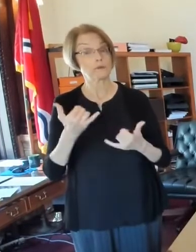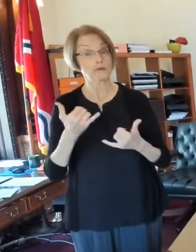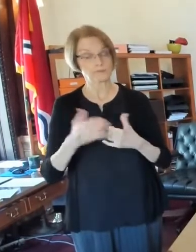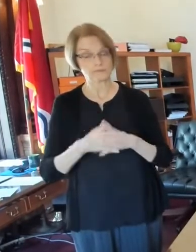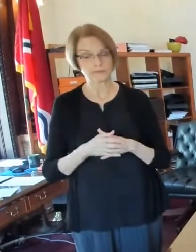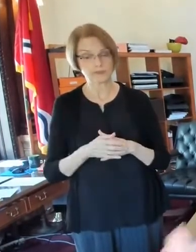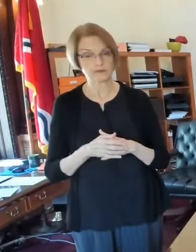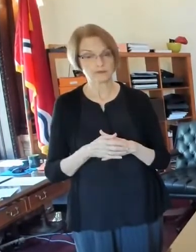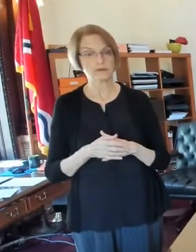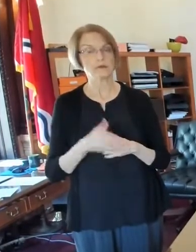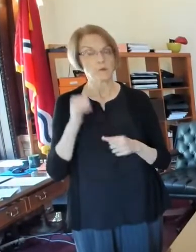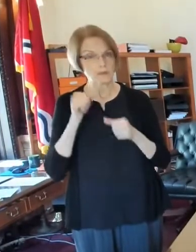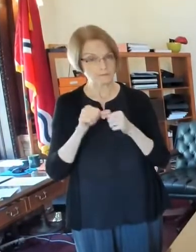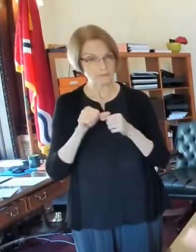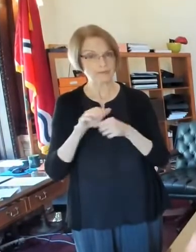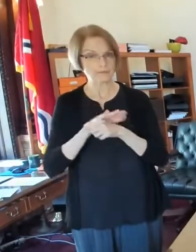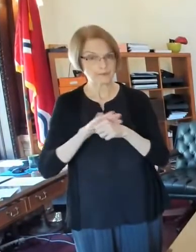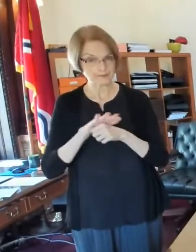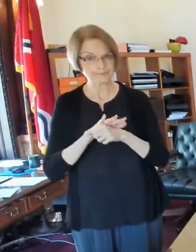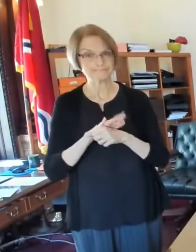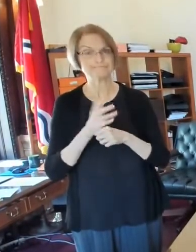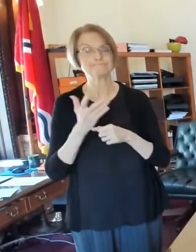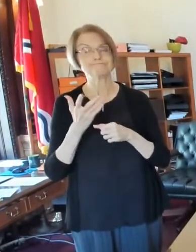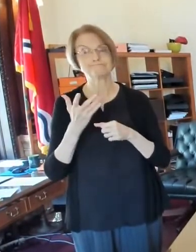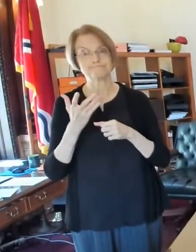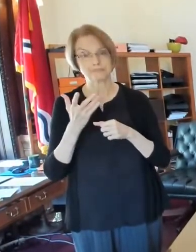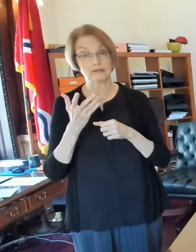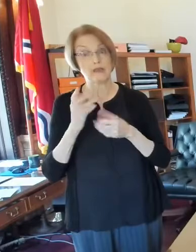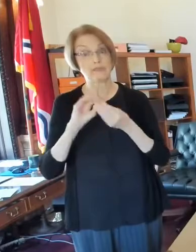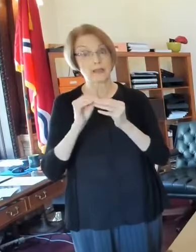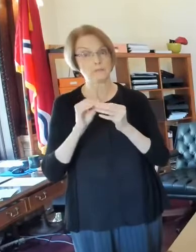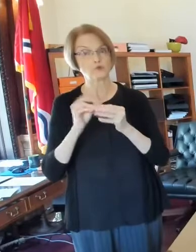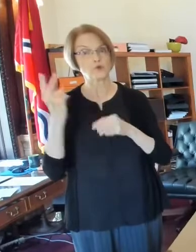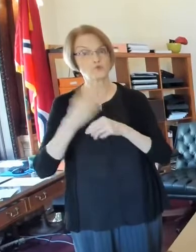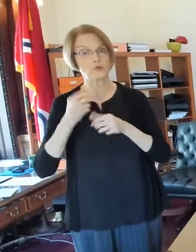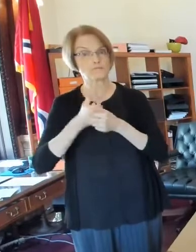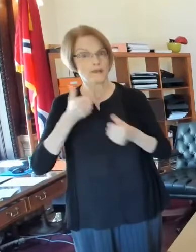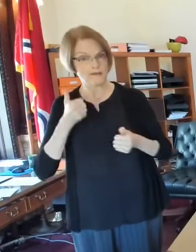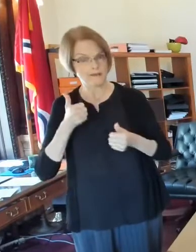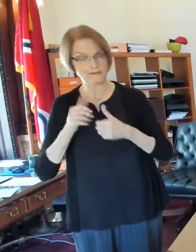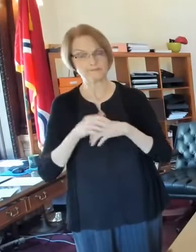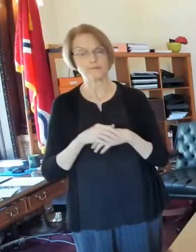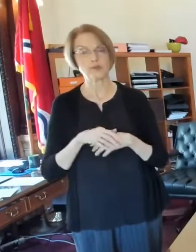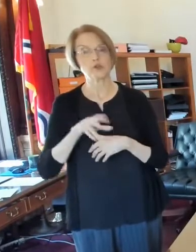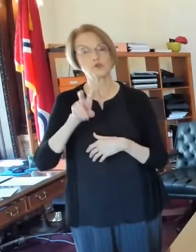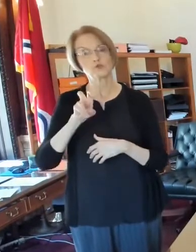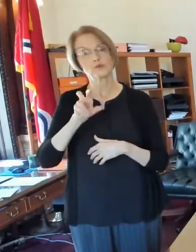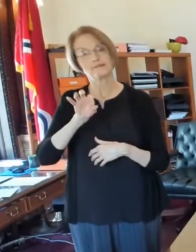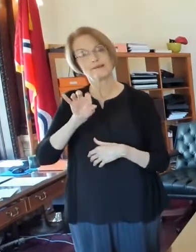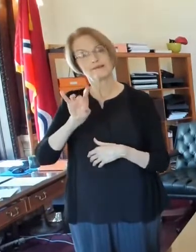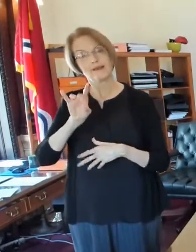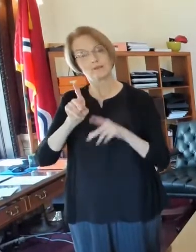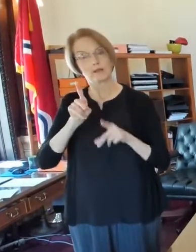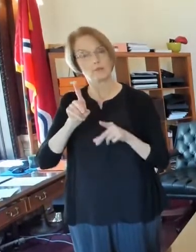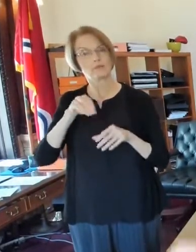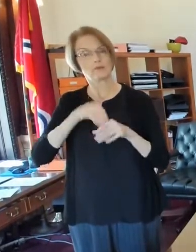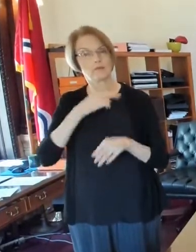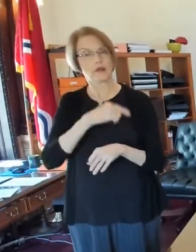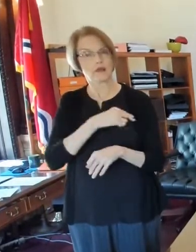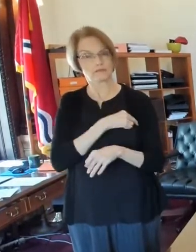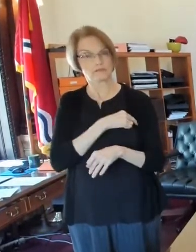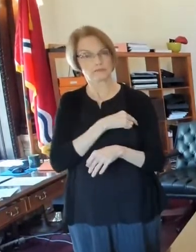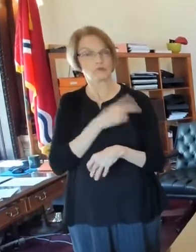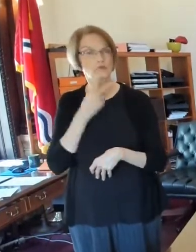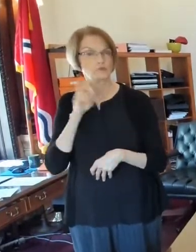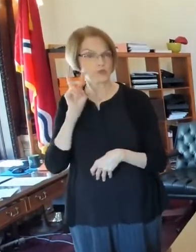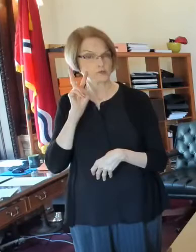This is in the region. As you know, this, these numbers are two days old. 298 people were hospitalized two days